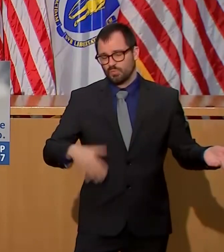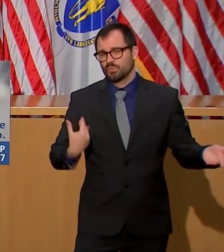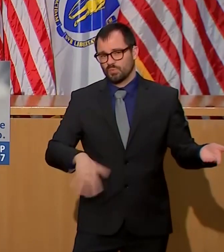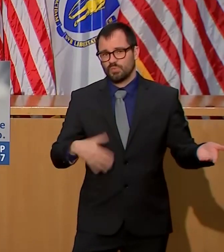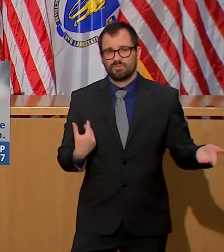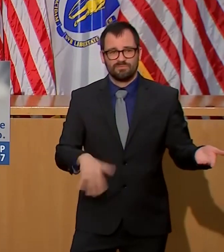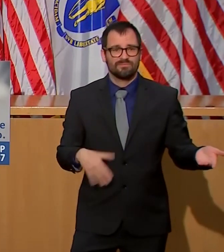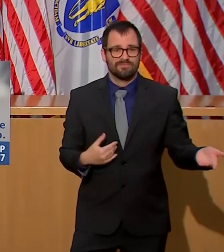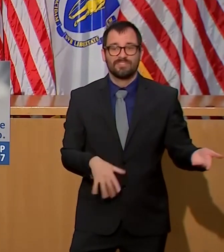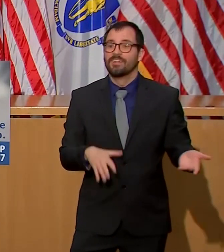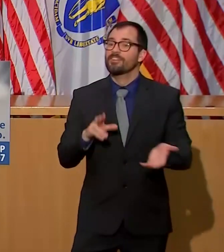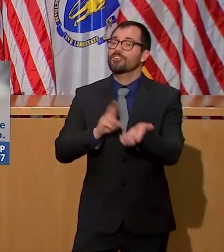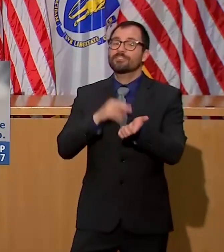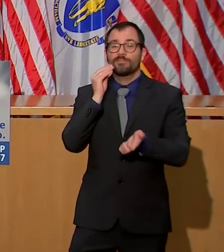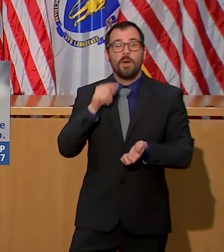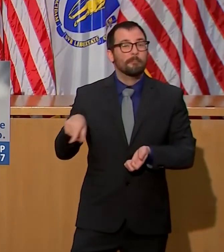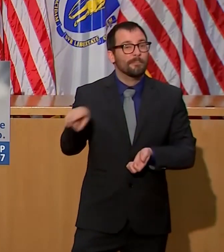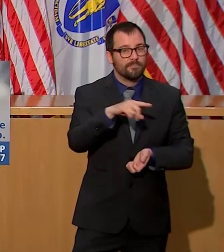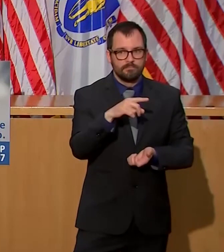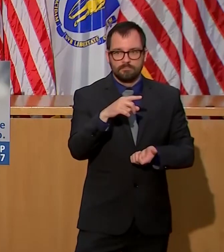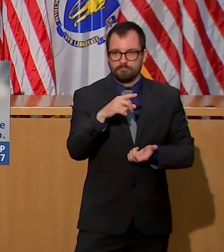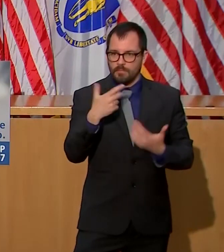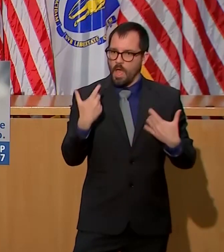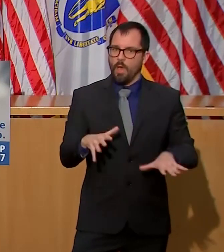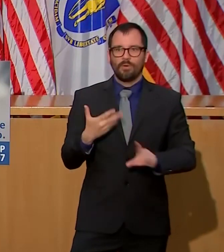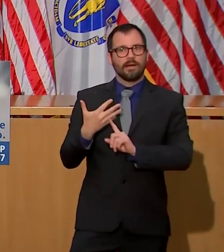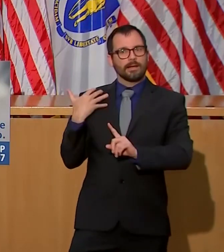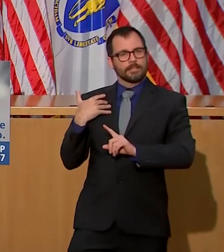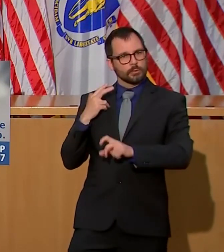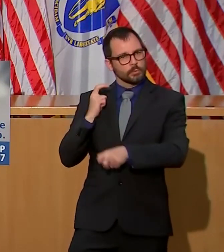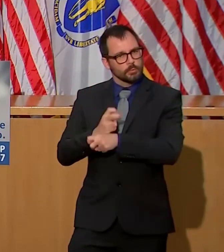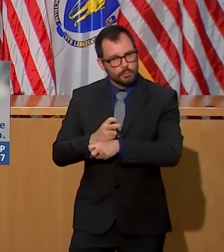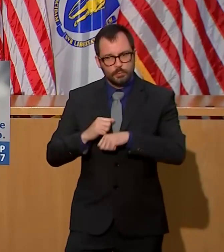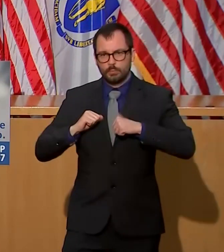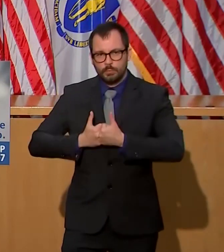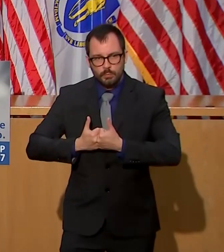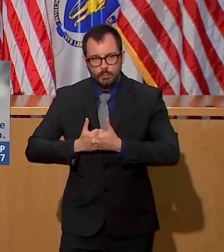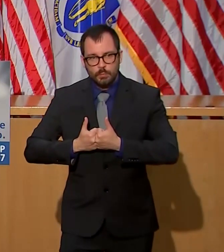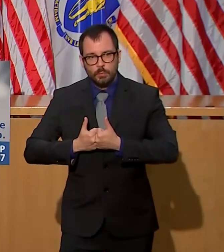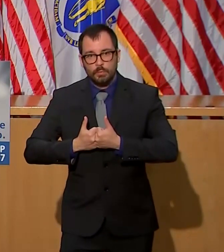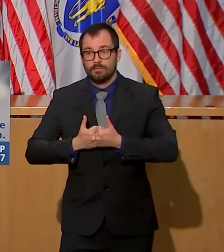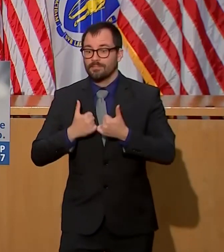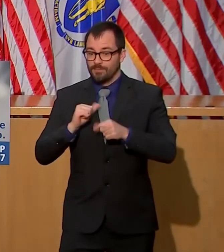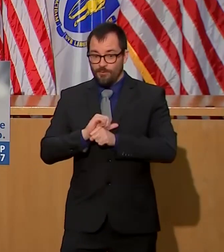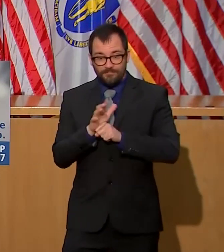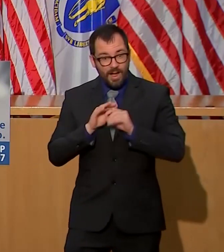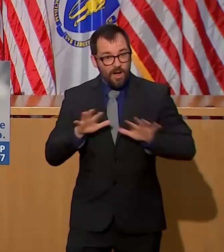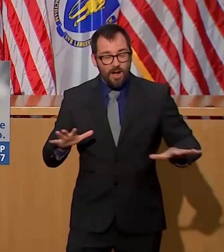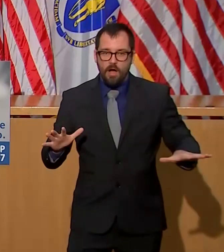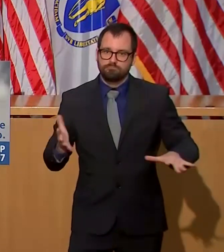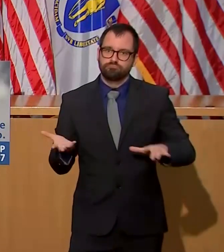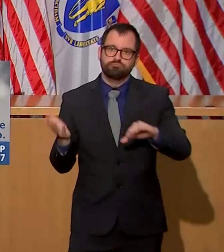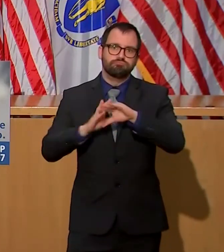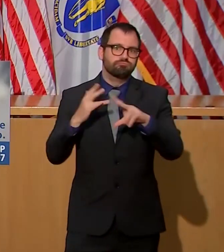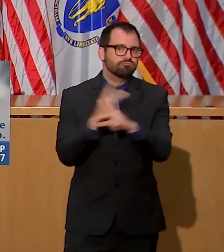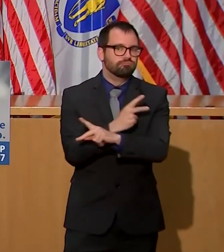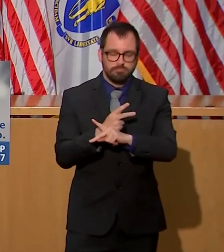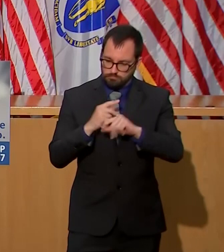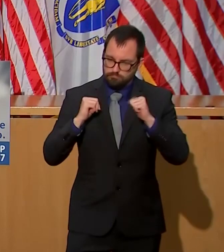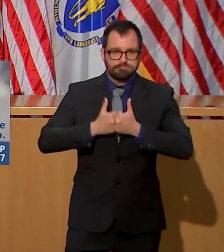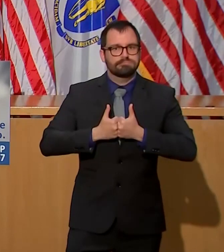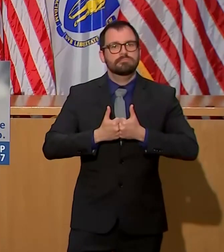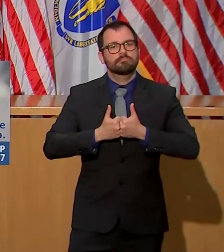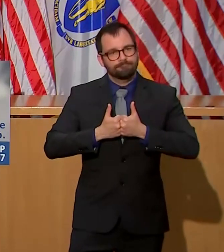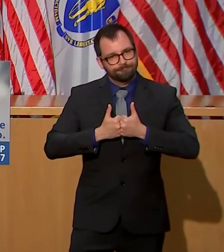You've heard me refer before to COVID-19 as an invisible enemy, one that still has leading epidemiologists and infectious